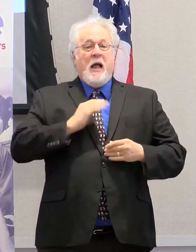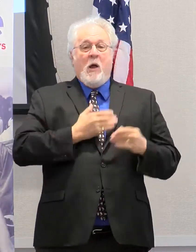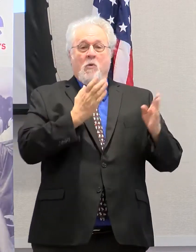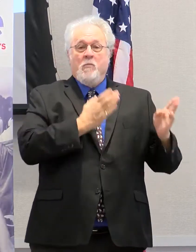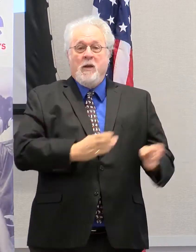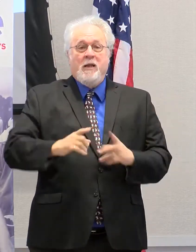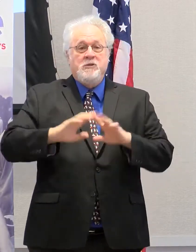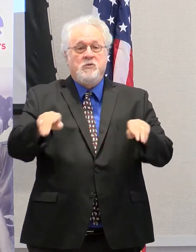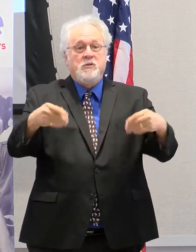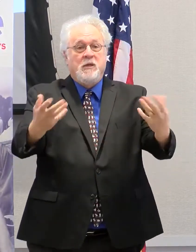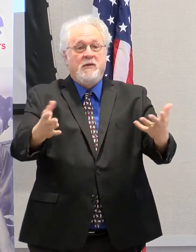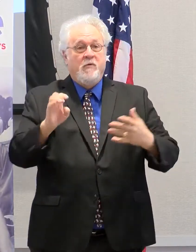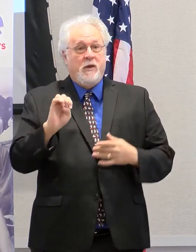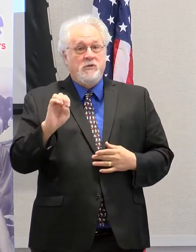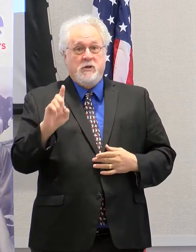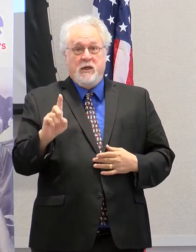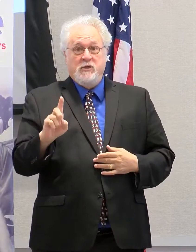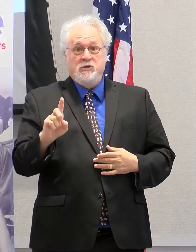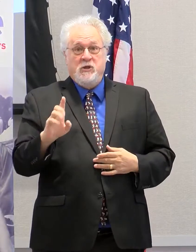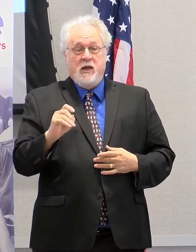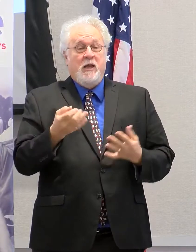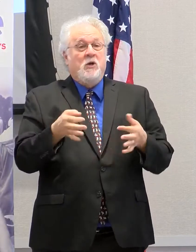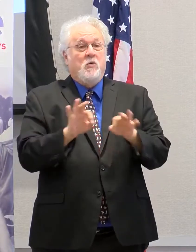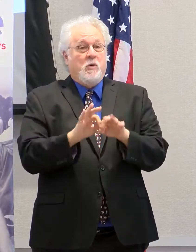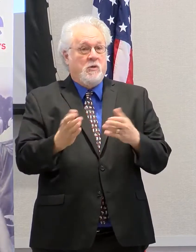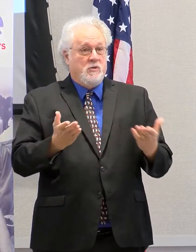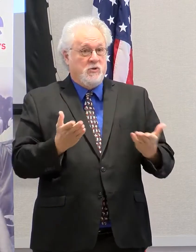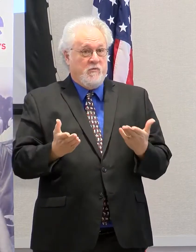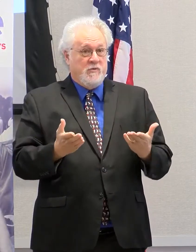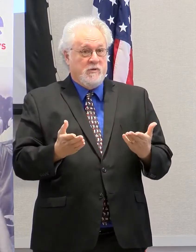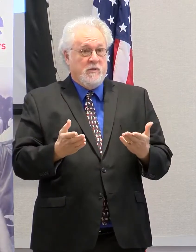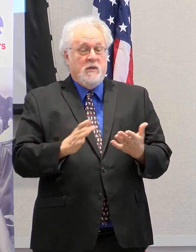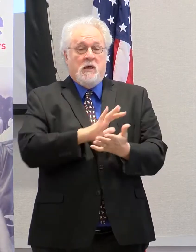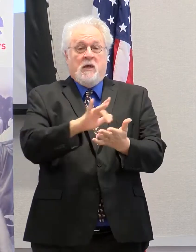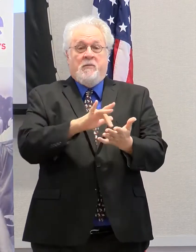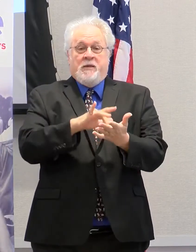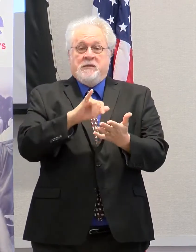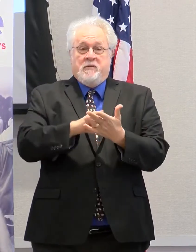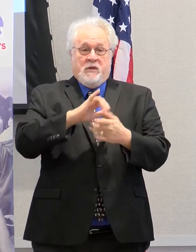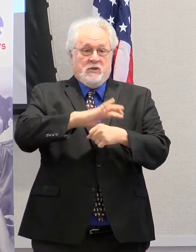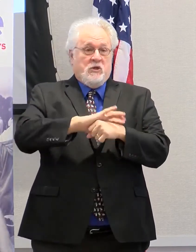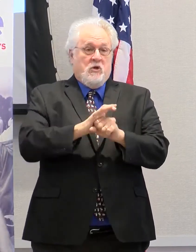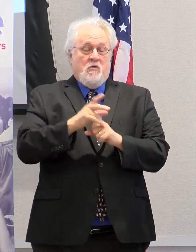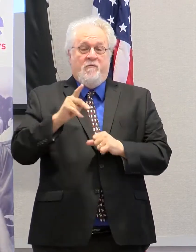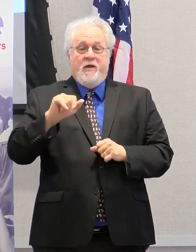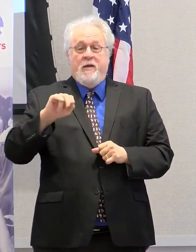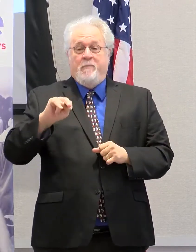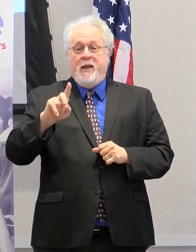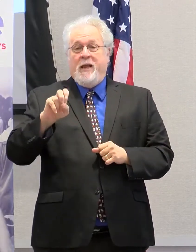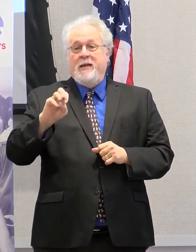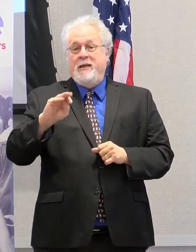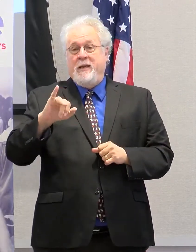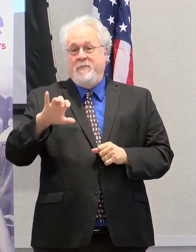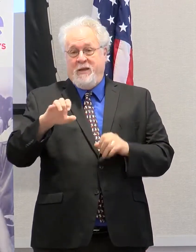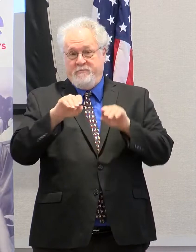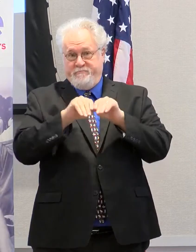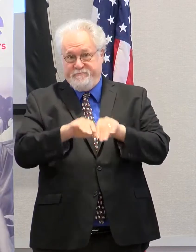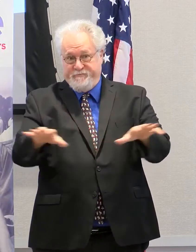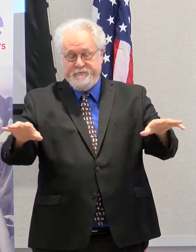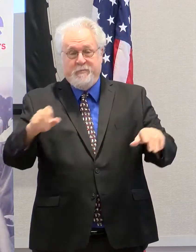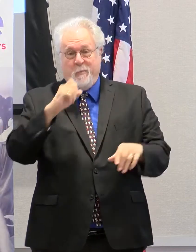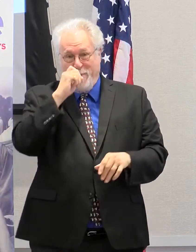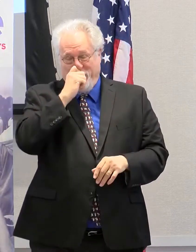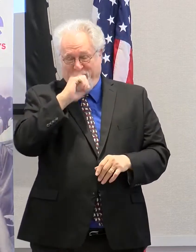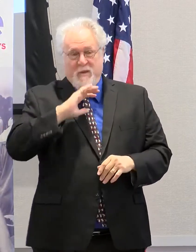plans to deliver education and critical services in the midst of the pandemic. Individually, our